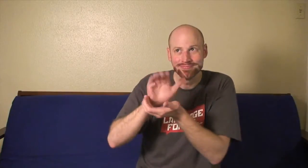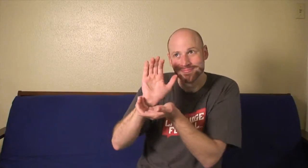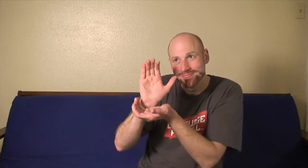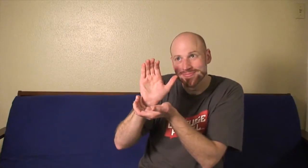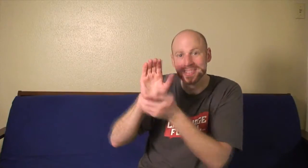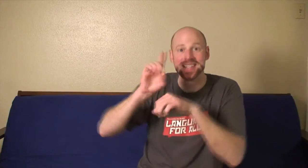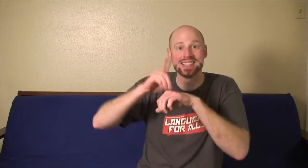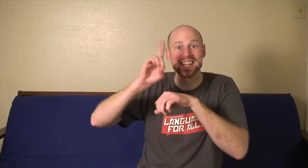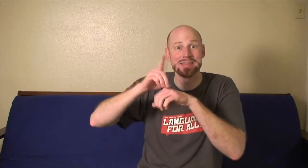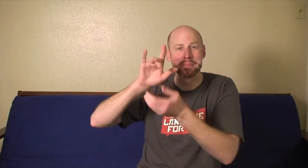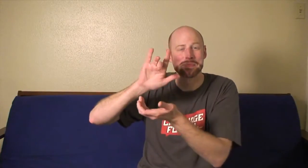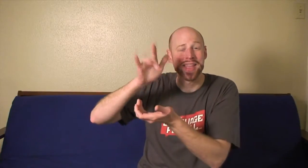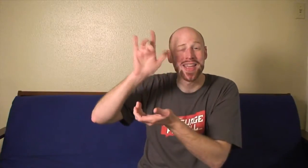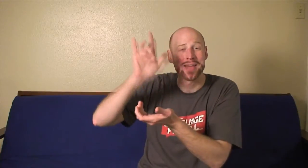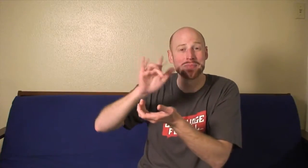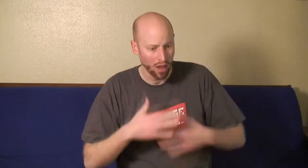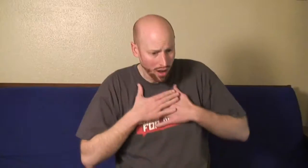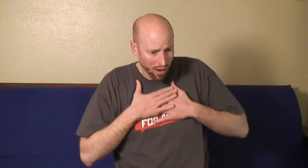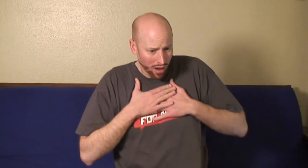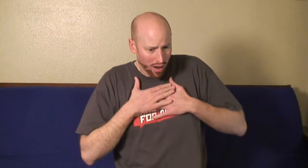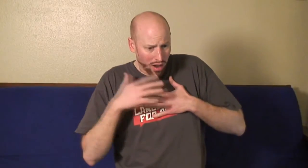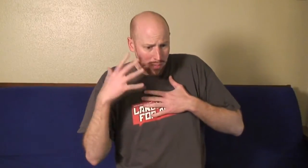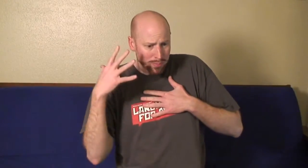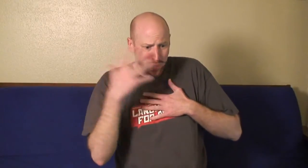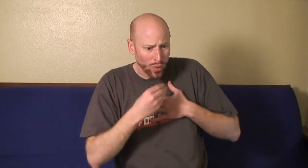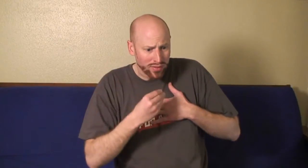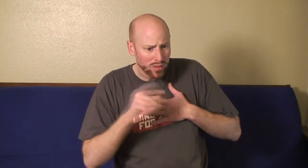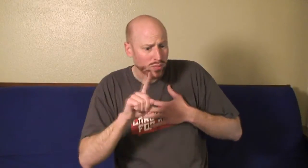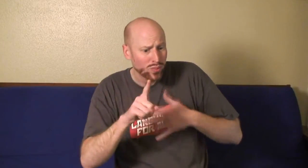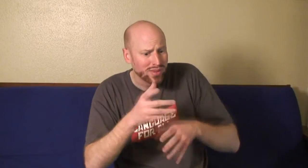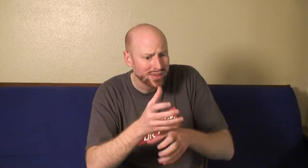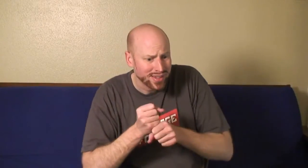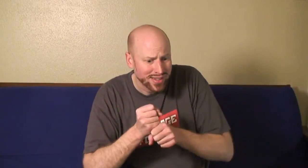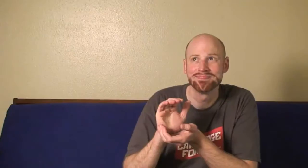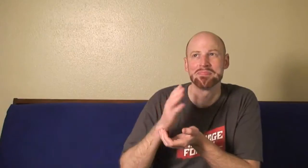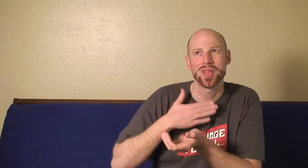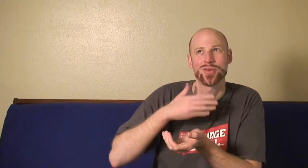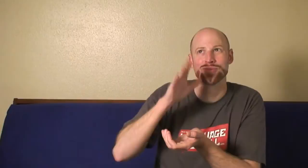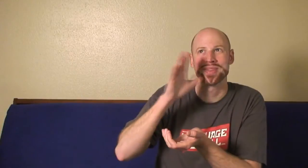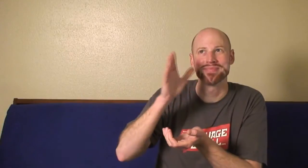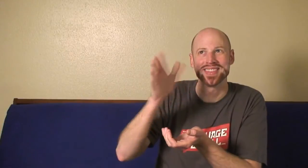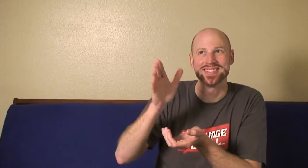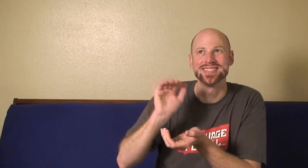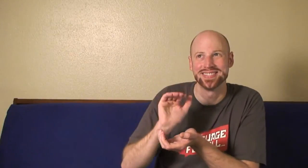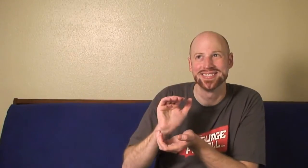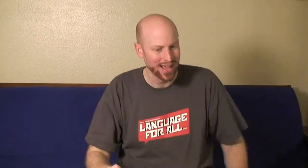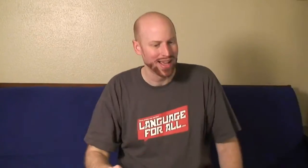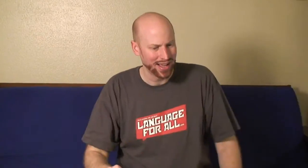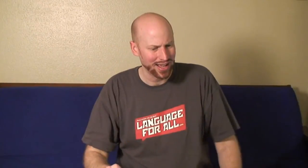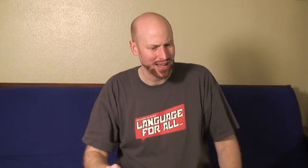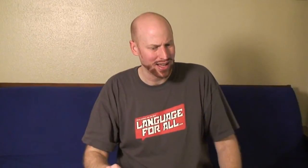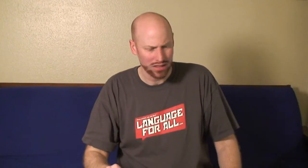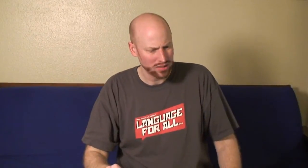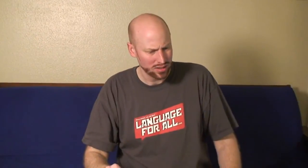a diamond engagement ring. The woman gasps. It's beautiful! Where did you get it? My grandmother. But